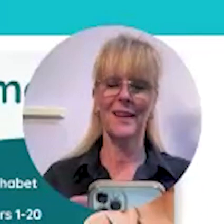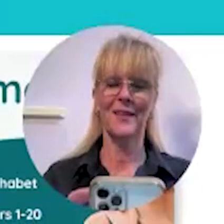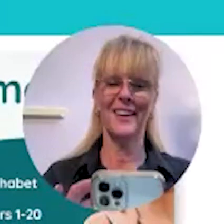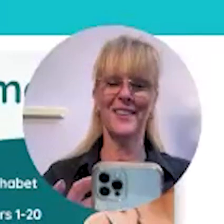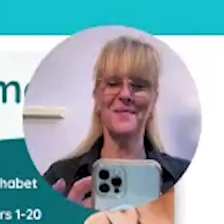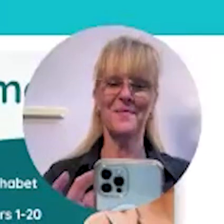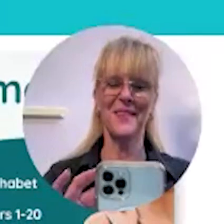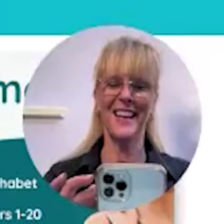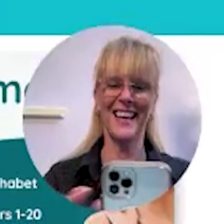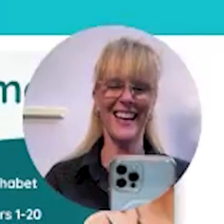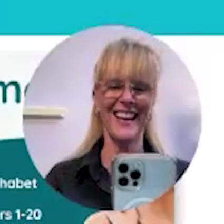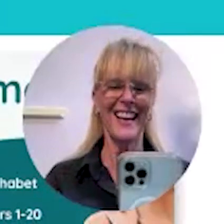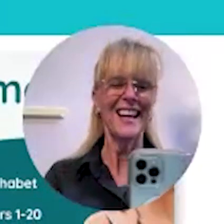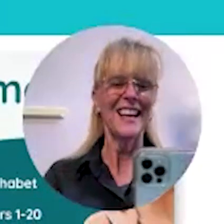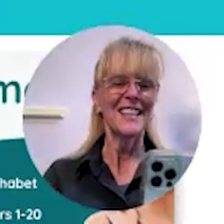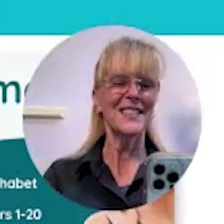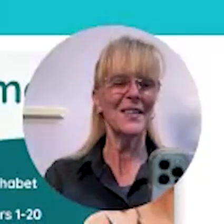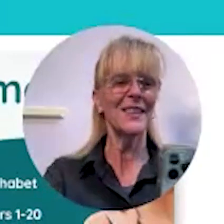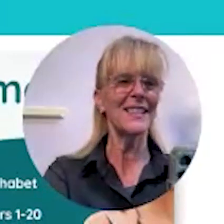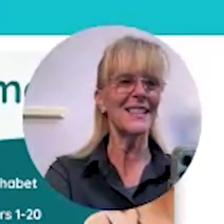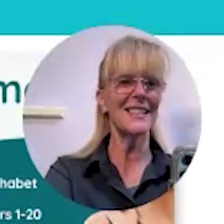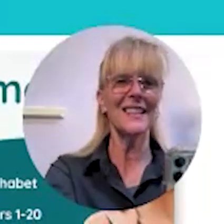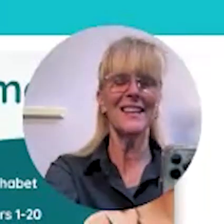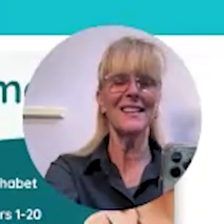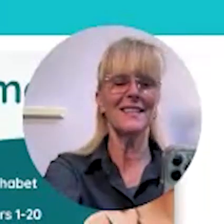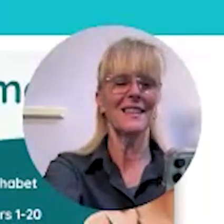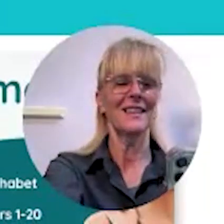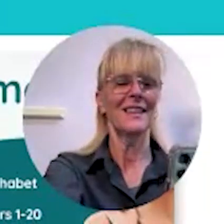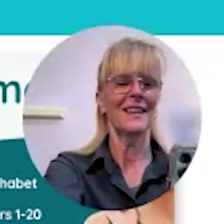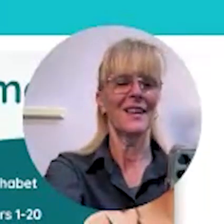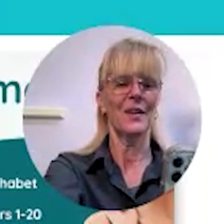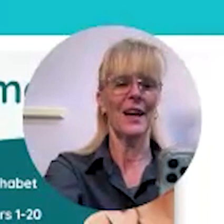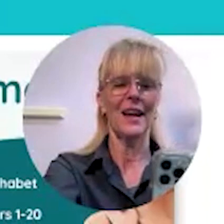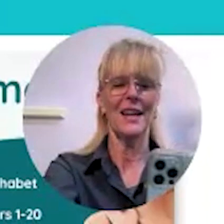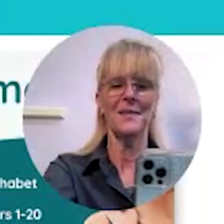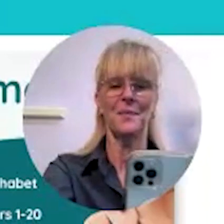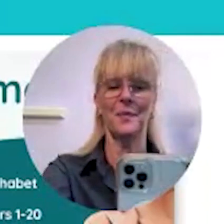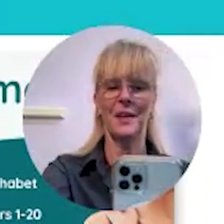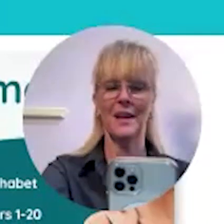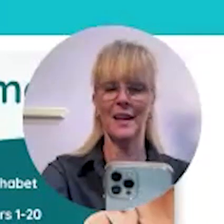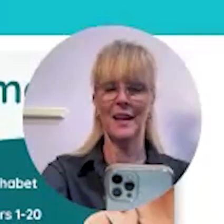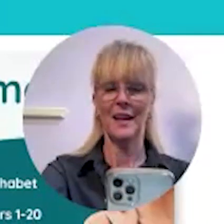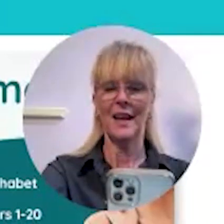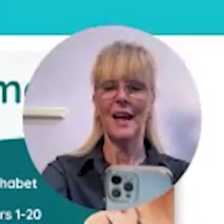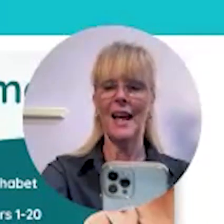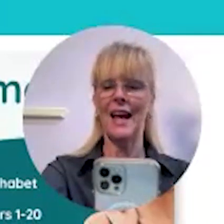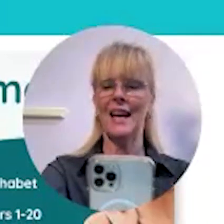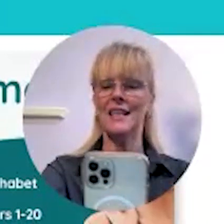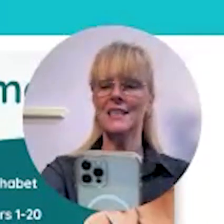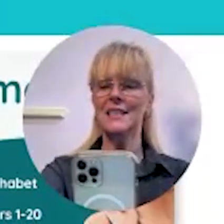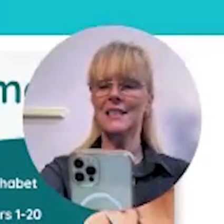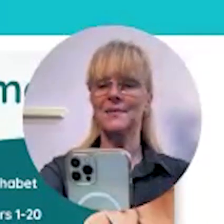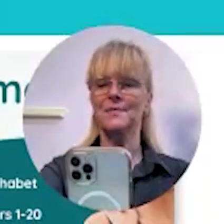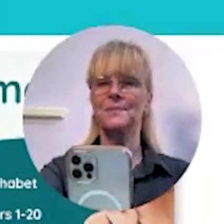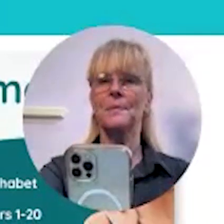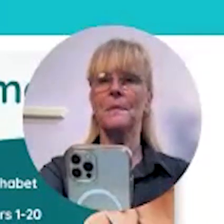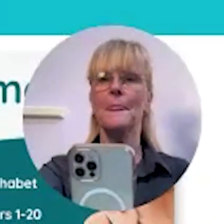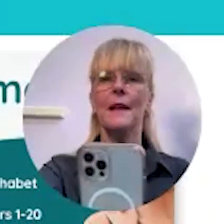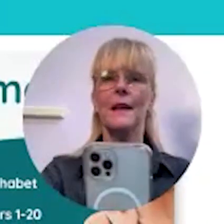there we go so this is it okay okay and